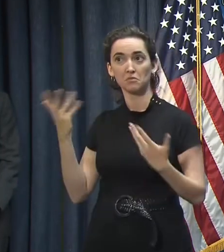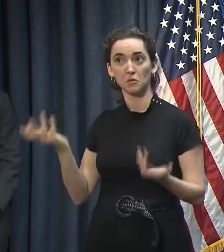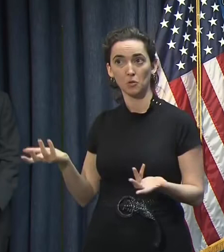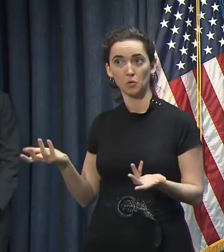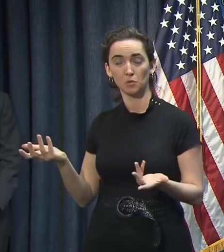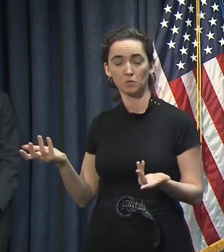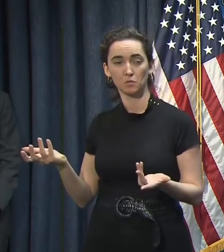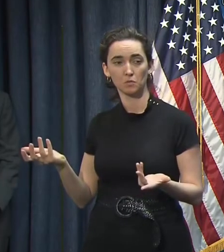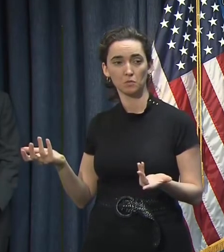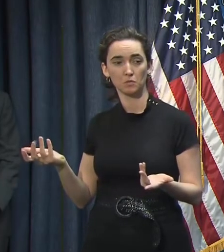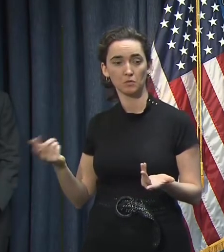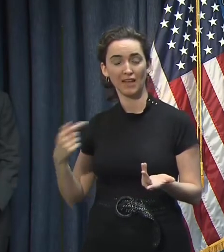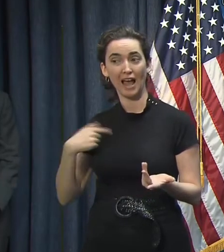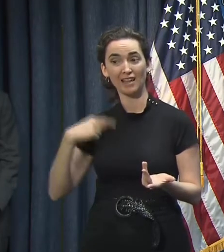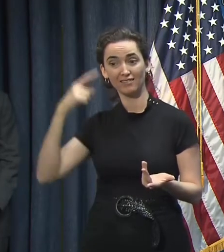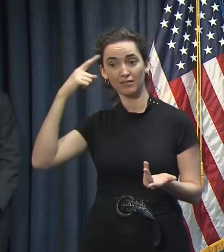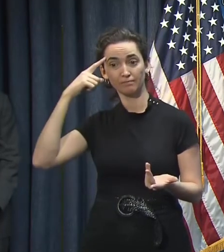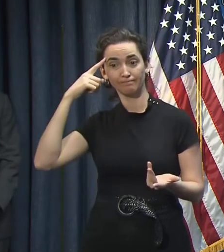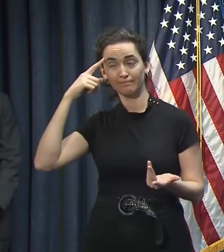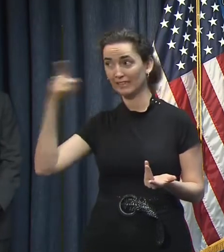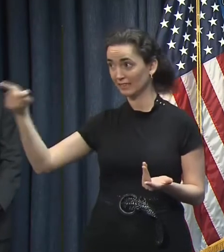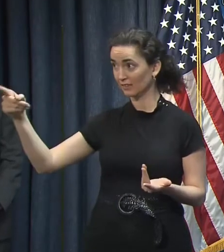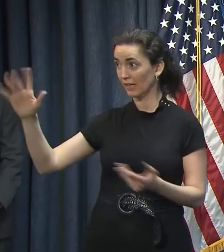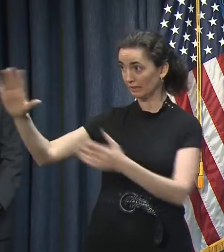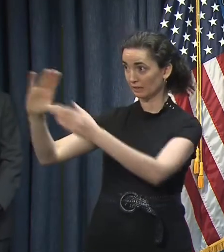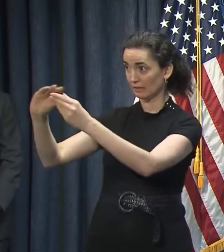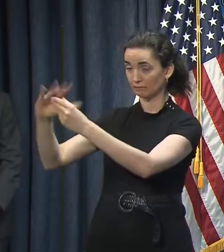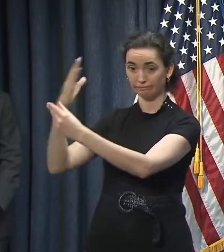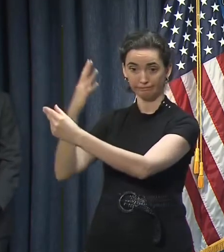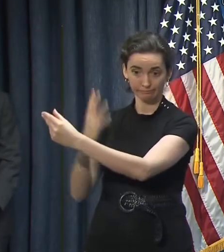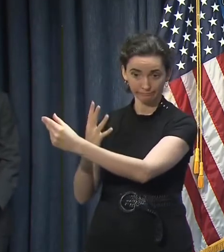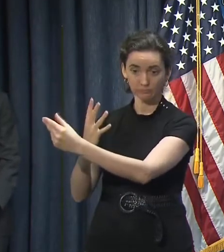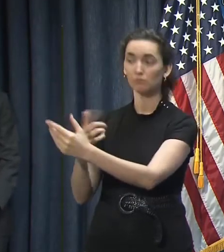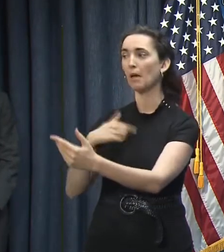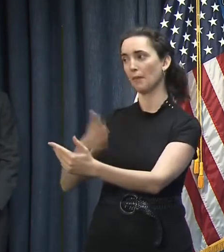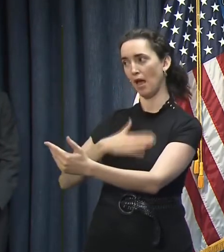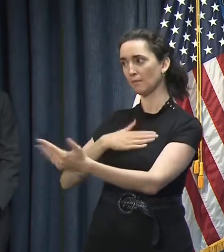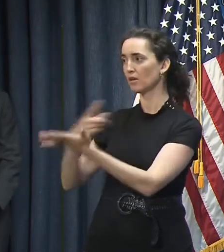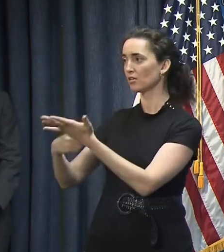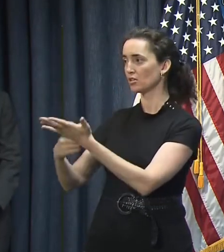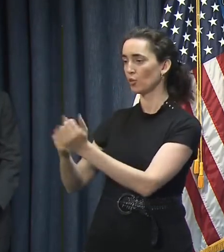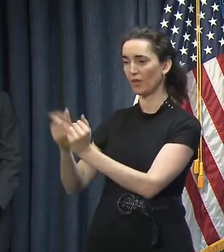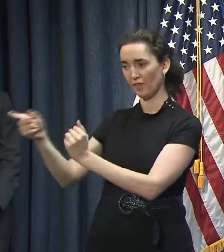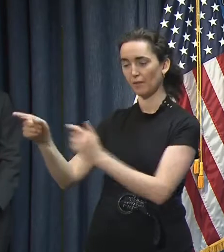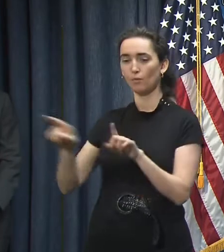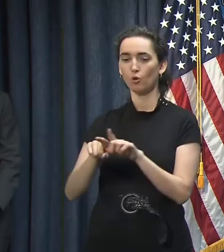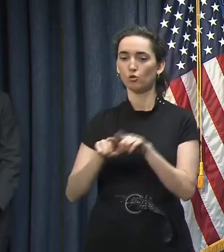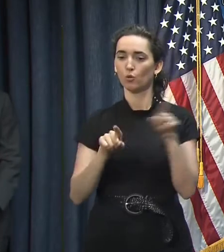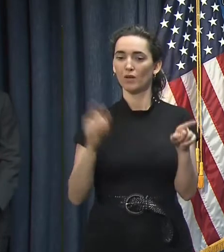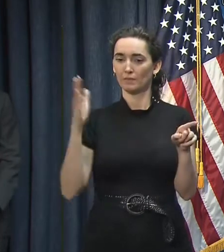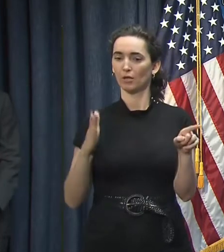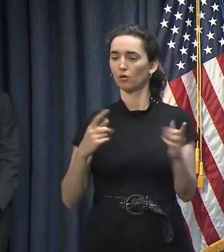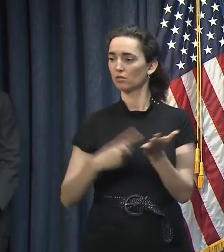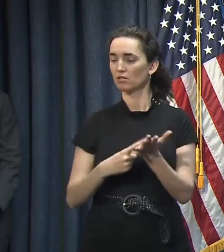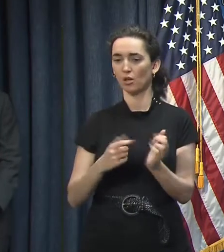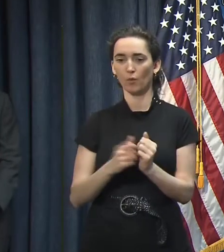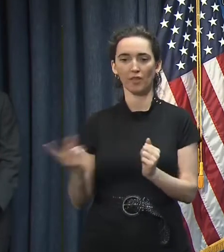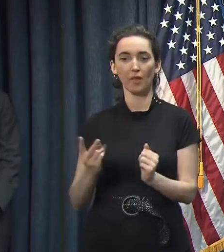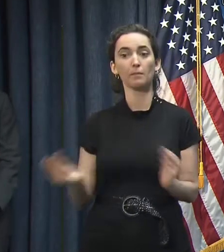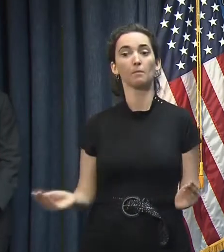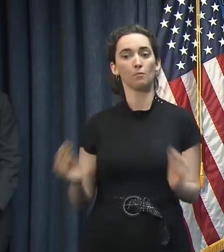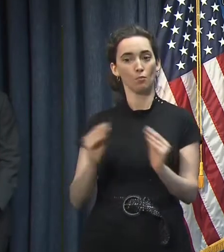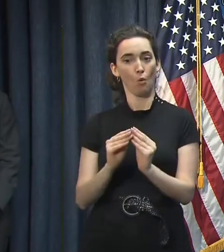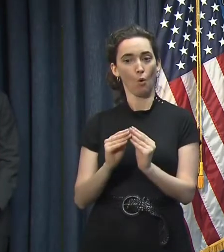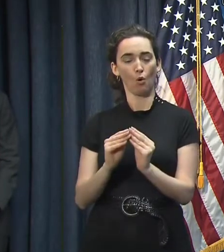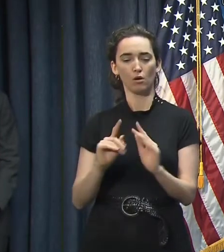you know, I think it's unfortunate that he said that, and I'll be happy to talk to him and to the Speaker some more about that. But there